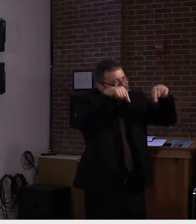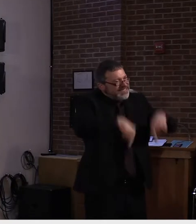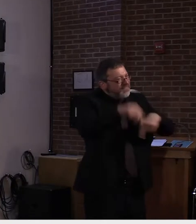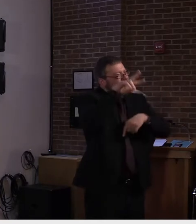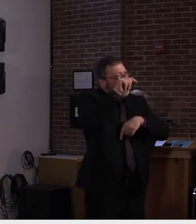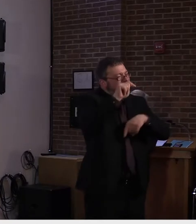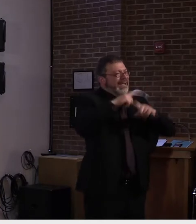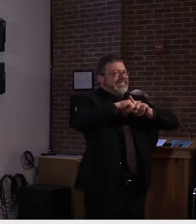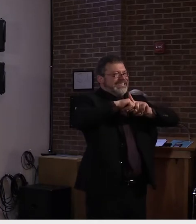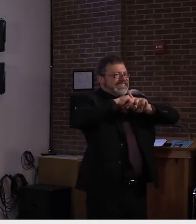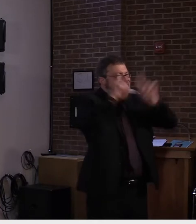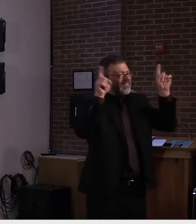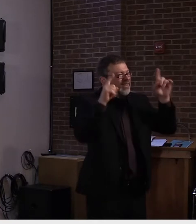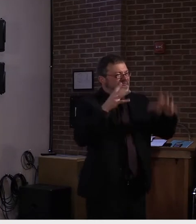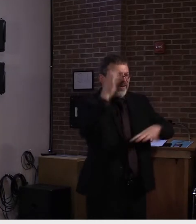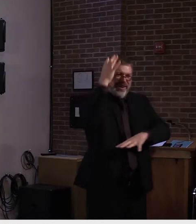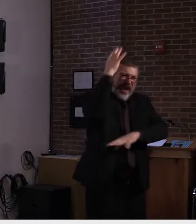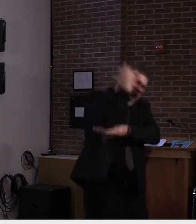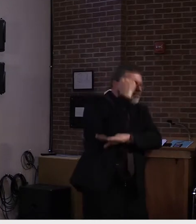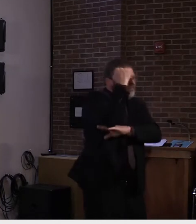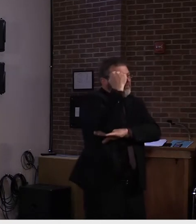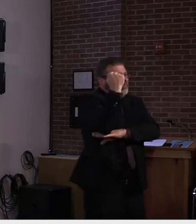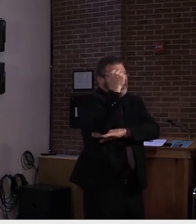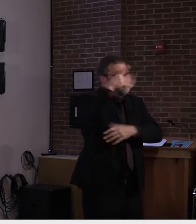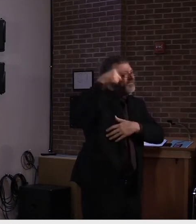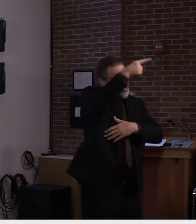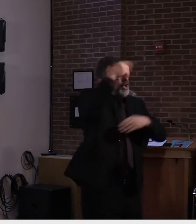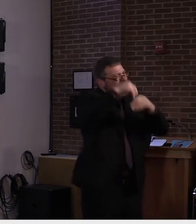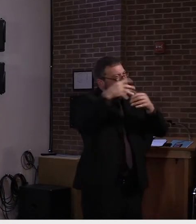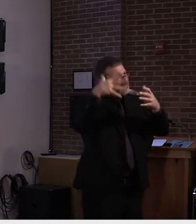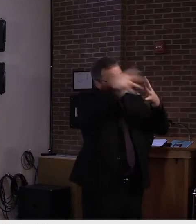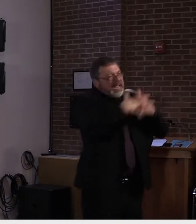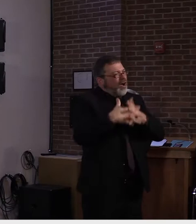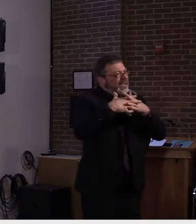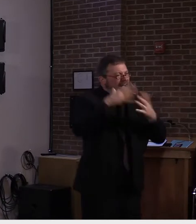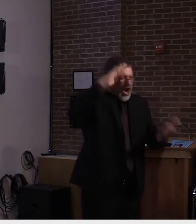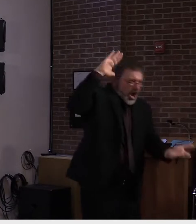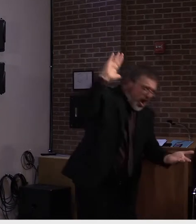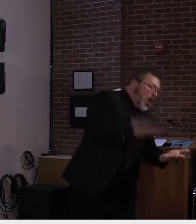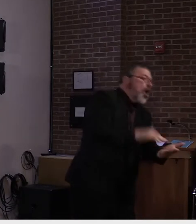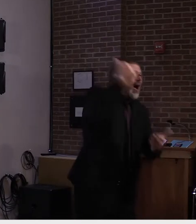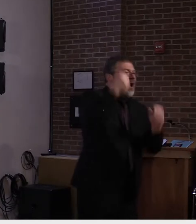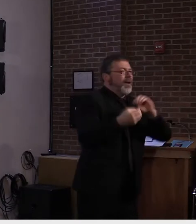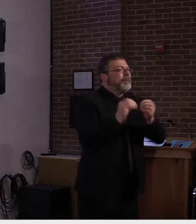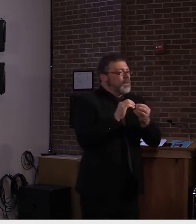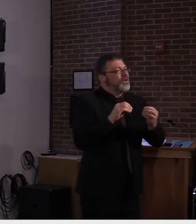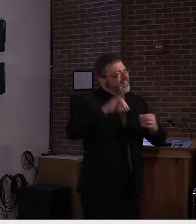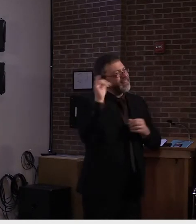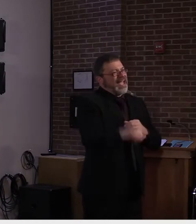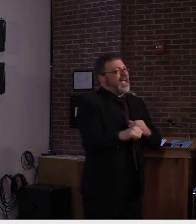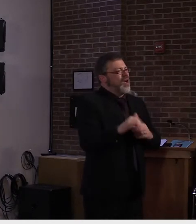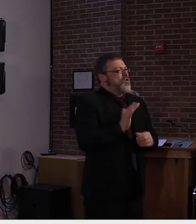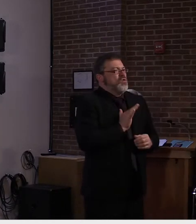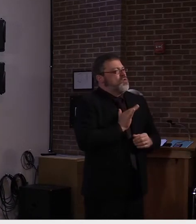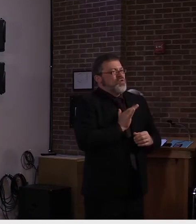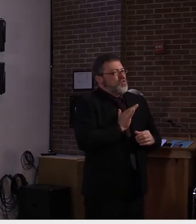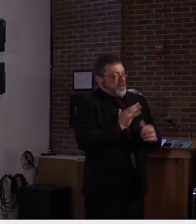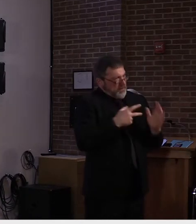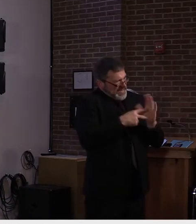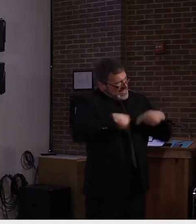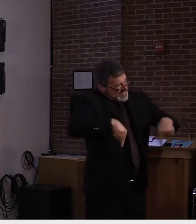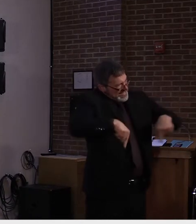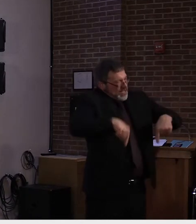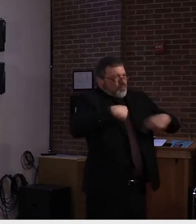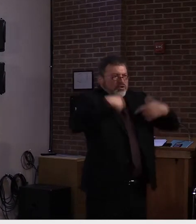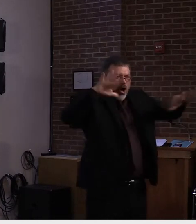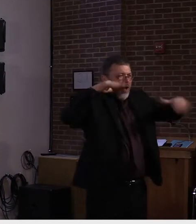But the data continues to support our conclusions to date here in Vermont. The younger children are less likely to